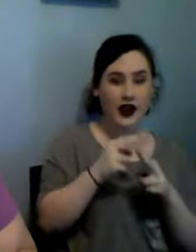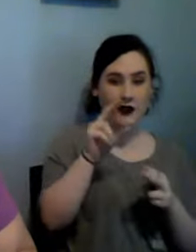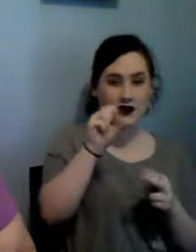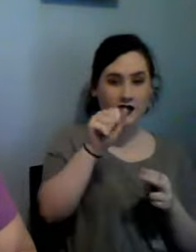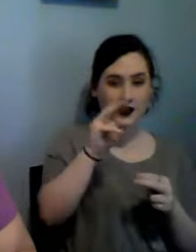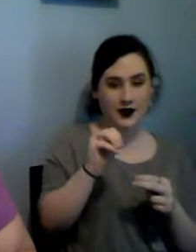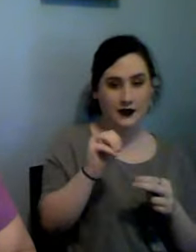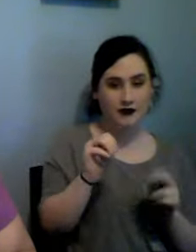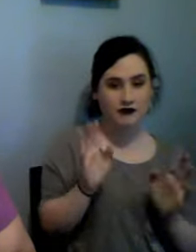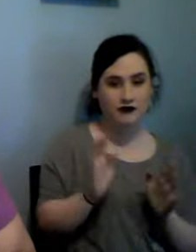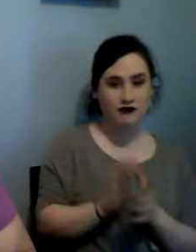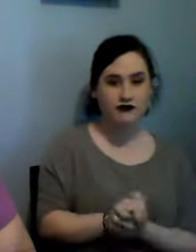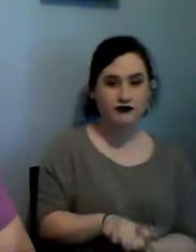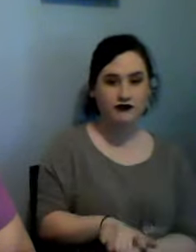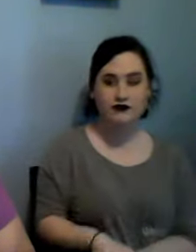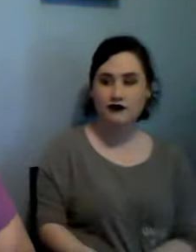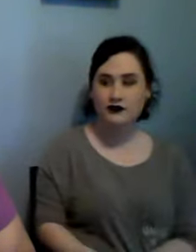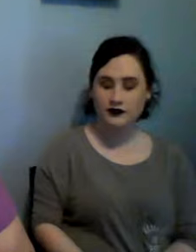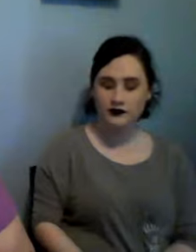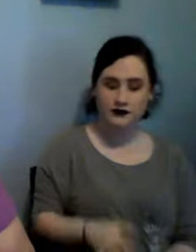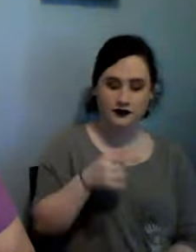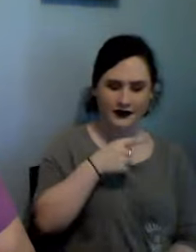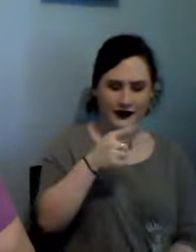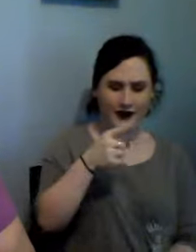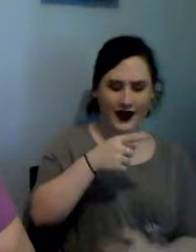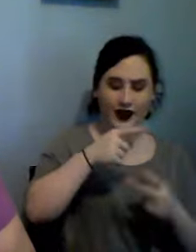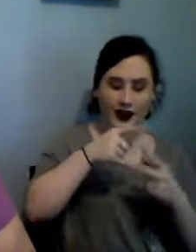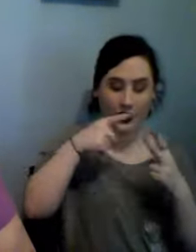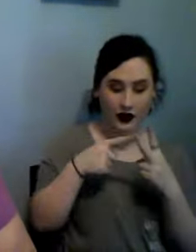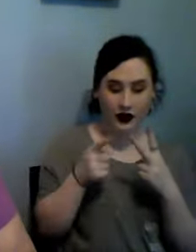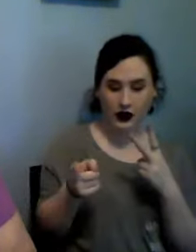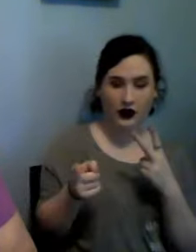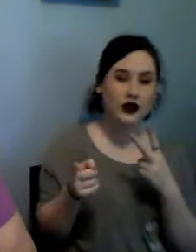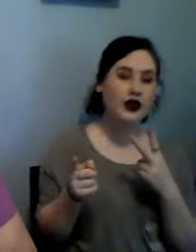these two charts samplers that I bought are by Little House